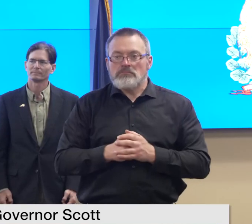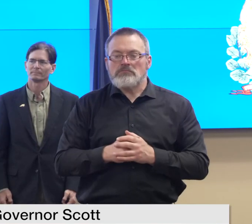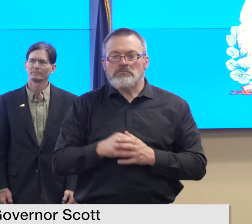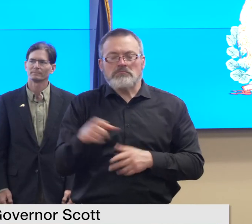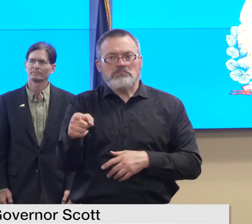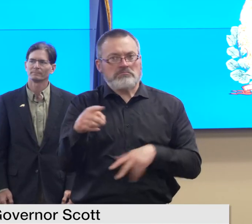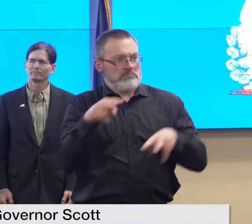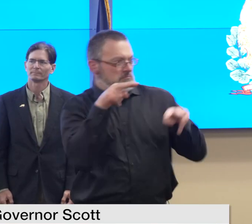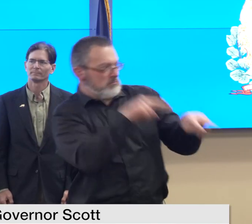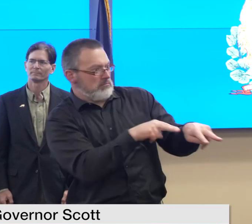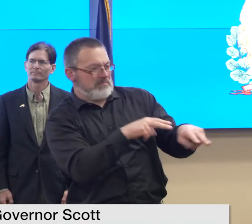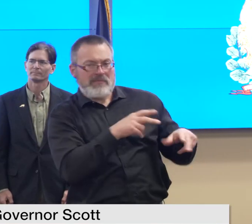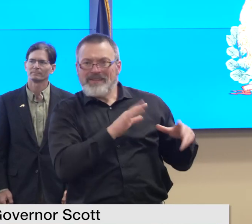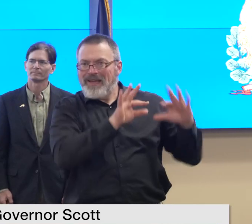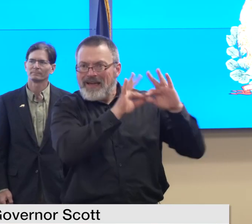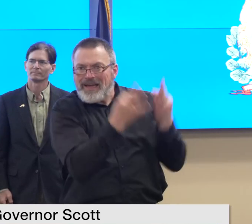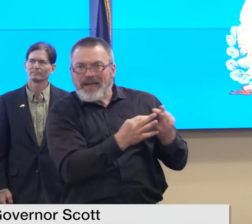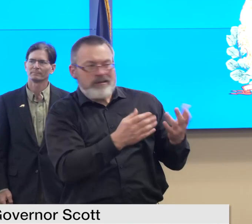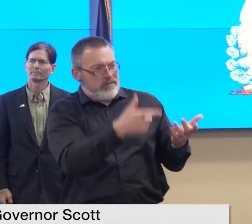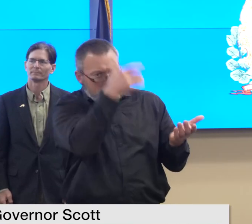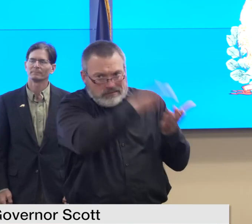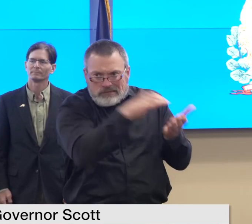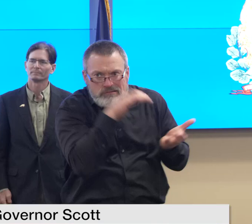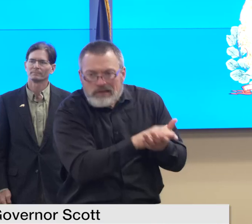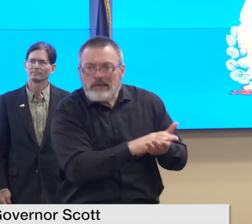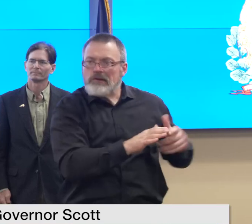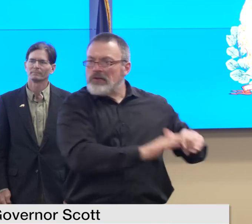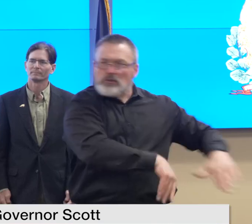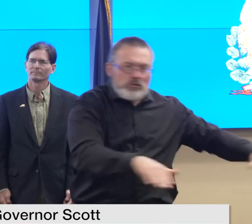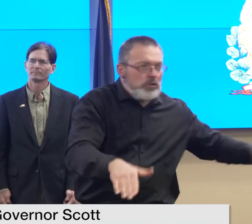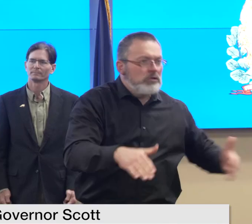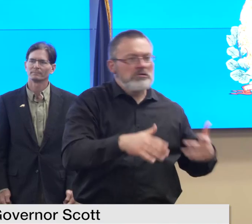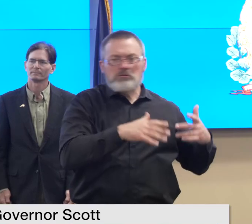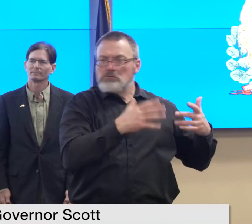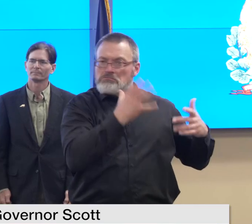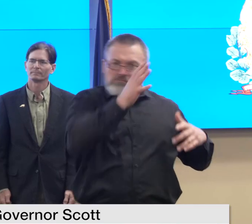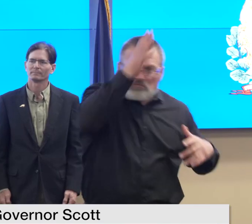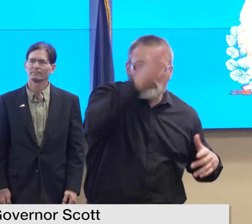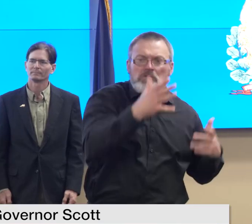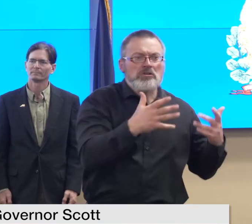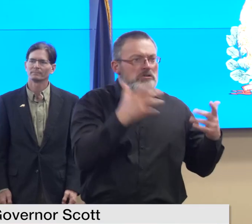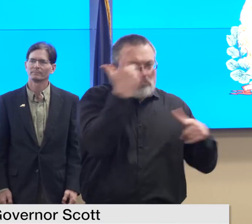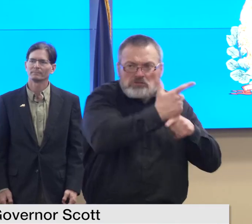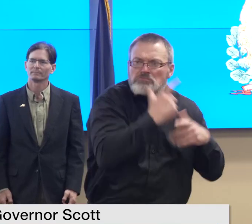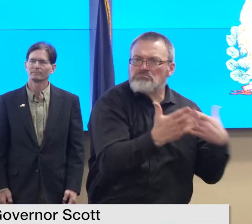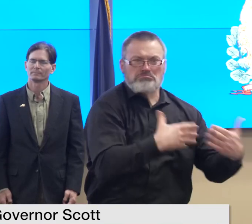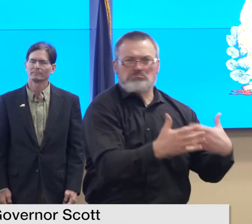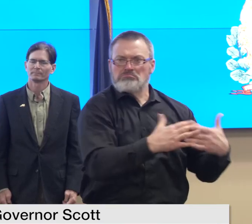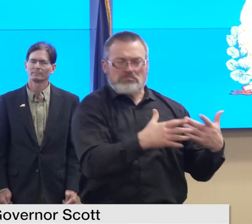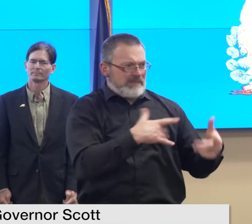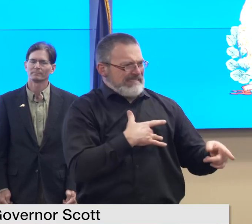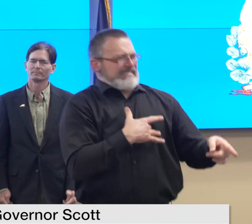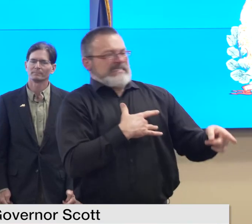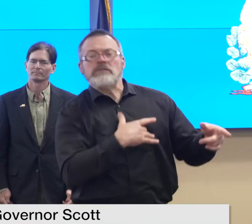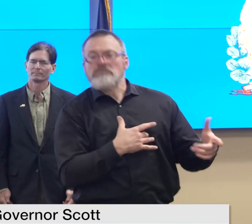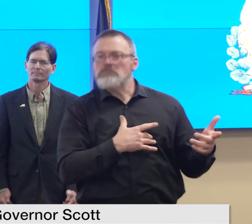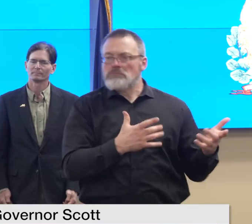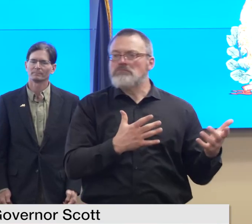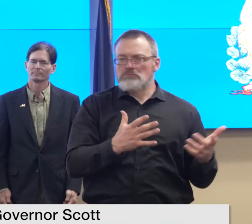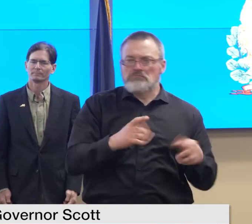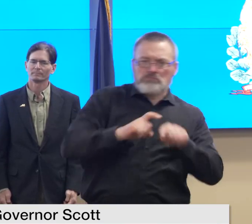there is also the disaster distress hotline